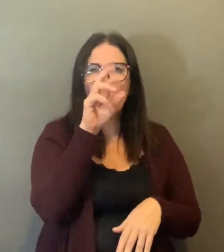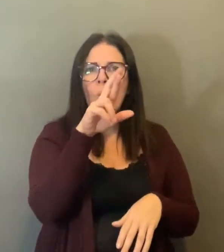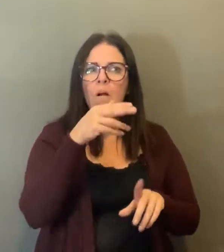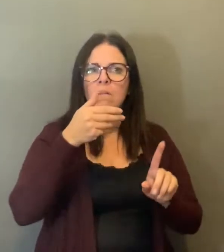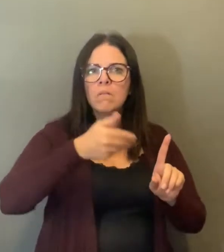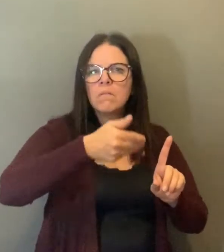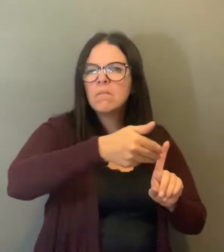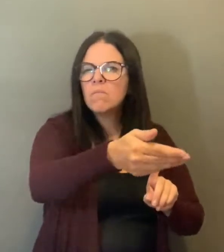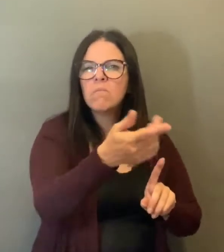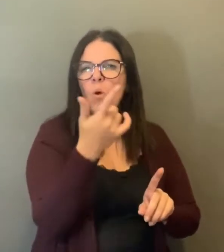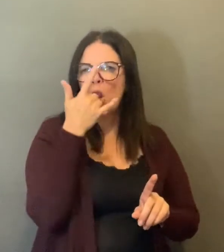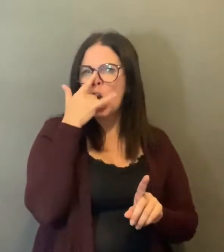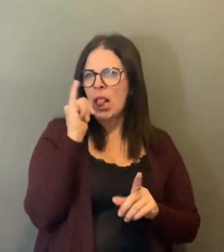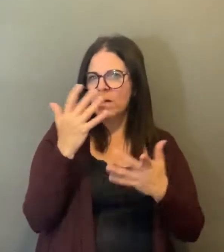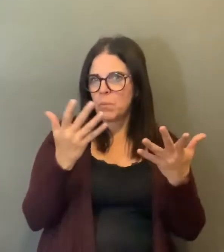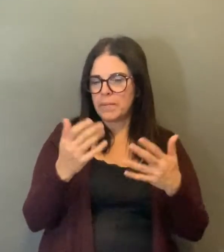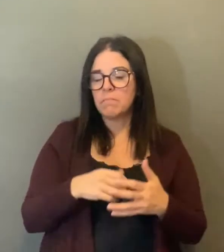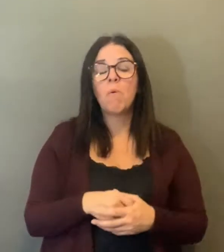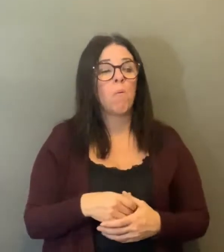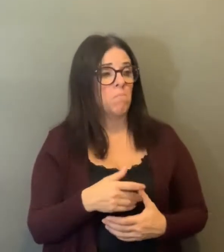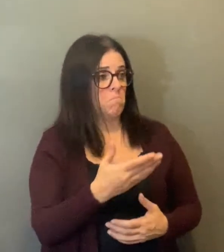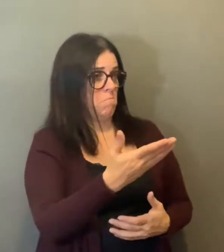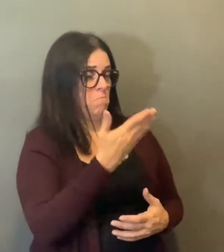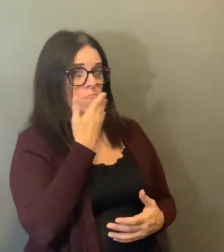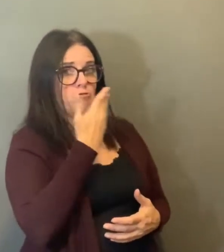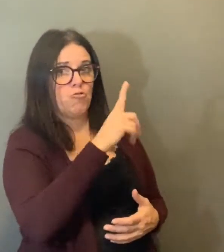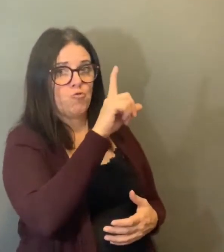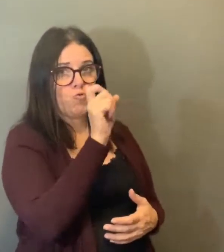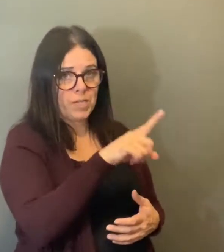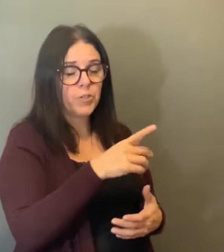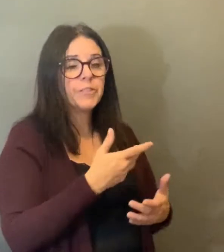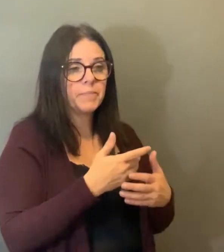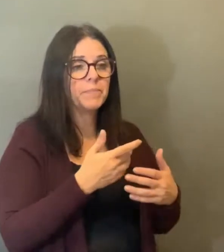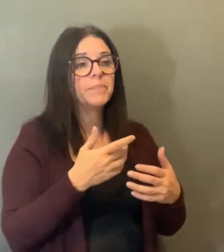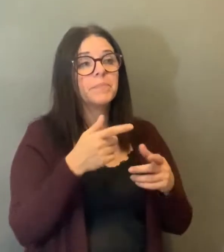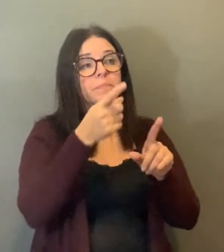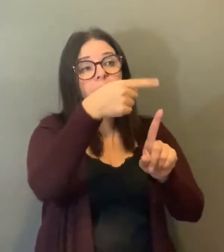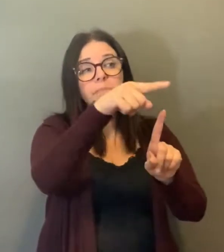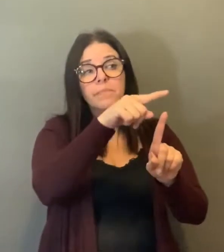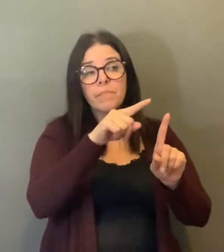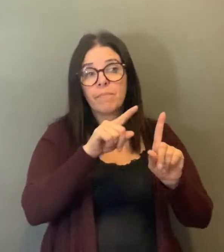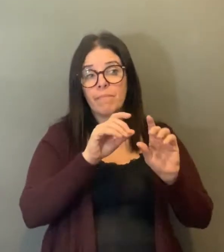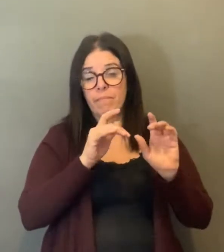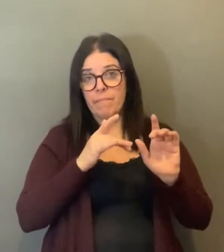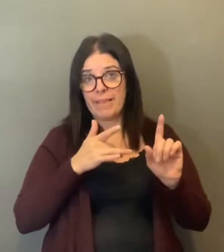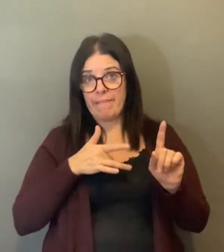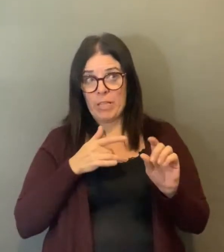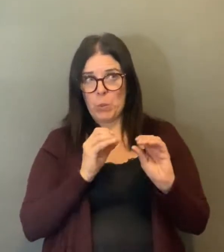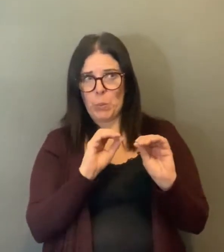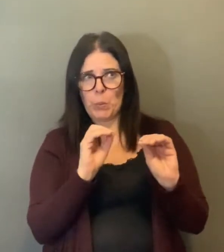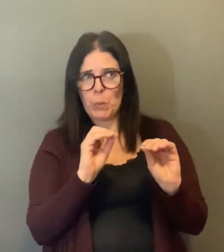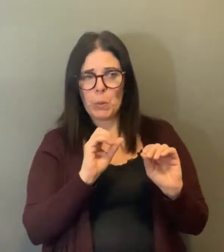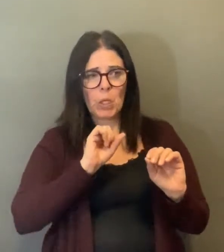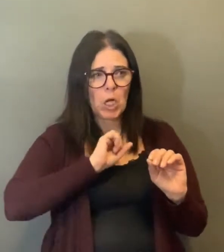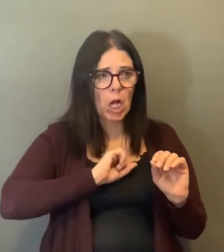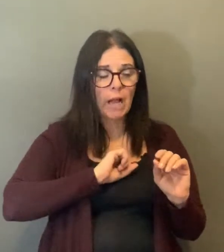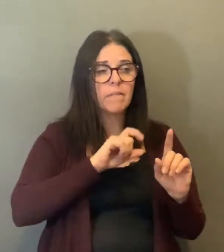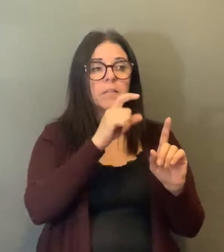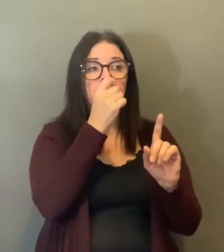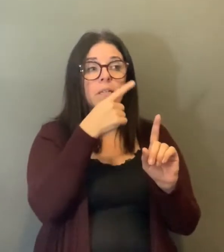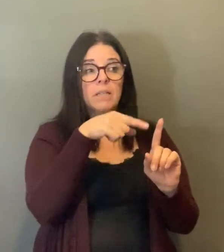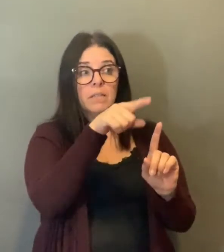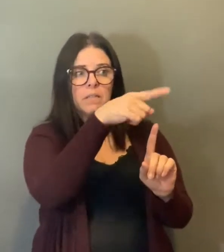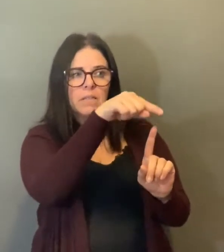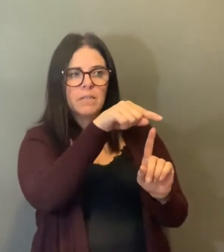good question. What we are saying right now is there is a risk and benefit of testing asymptomatic residents at home.